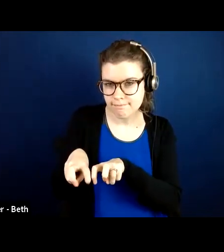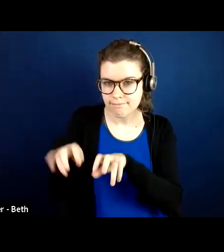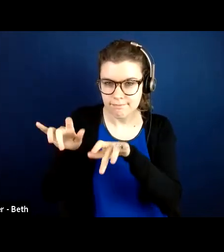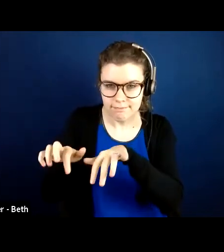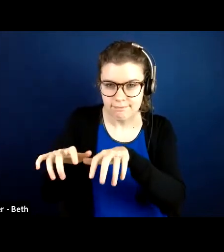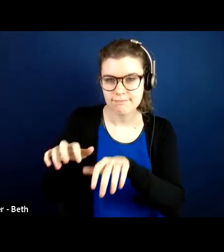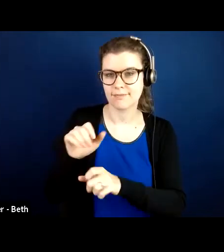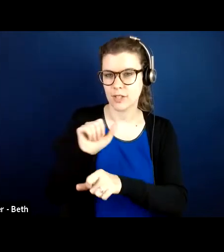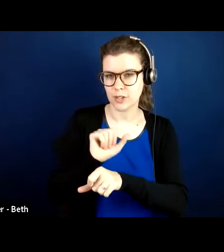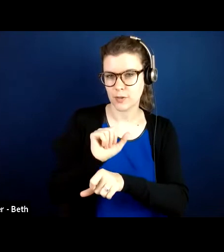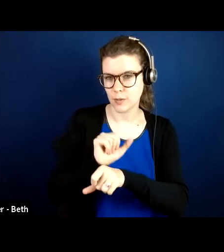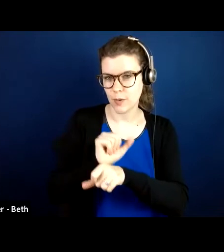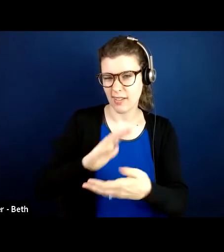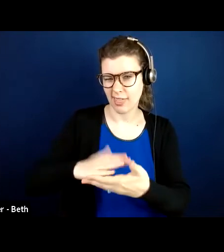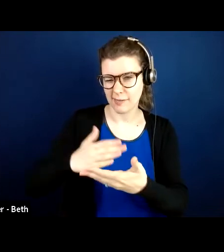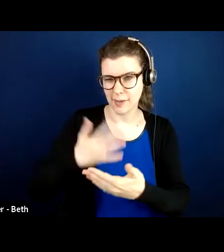working on a laptop.